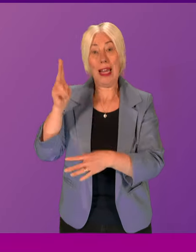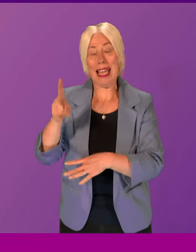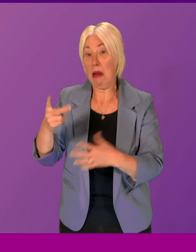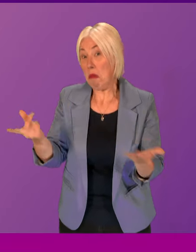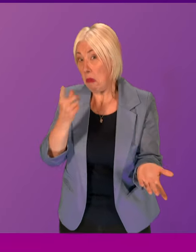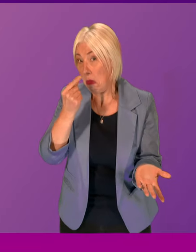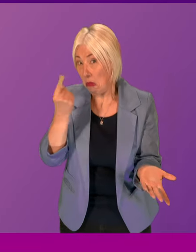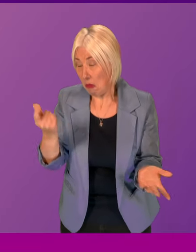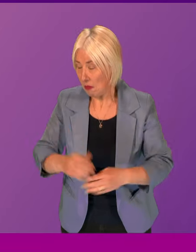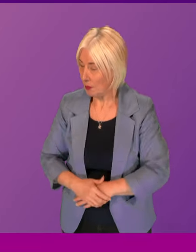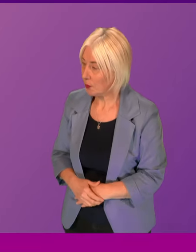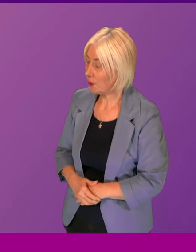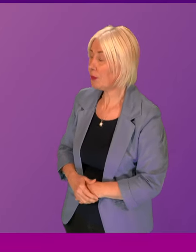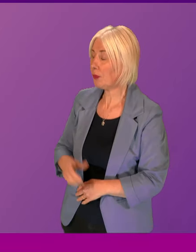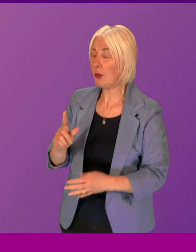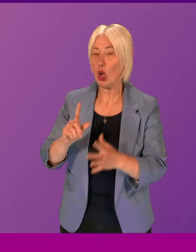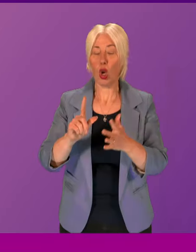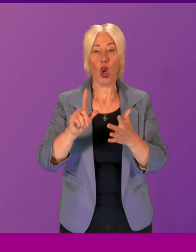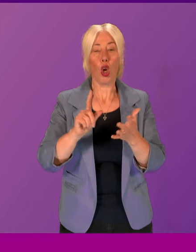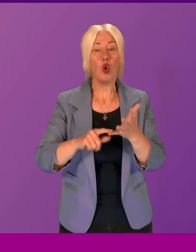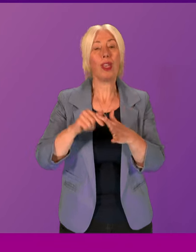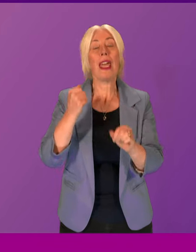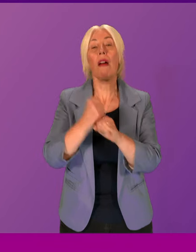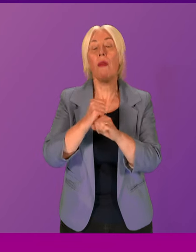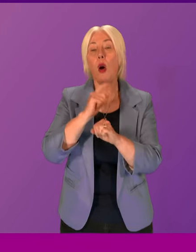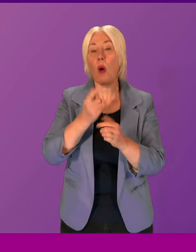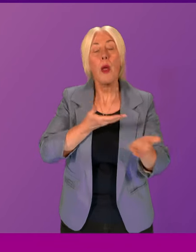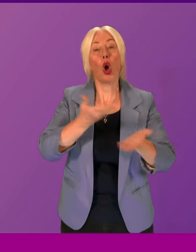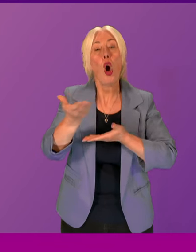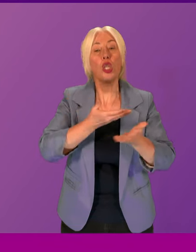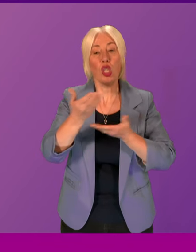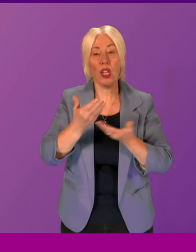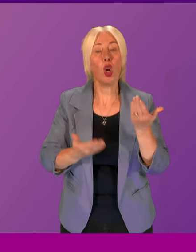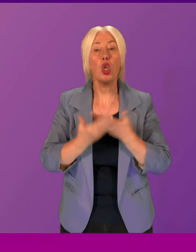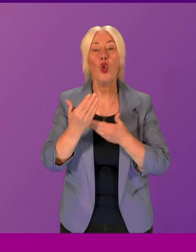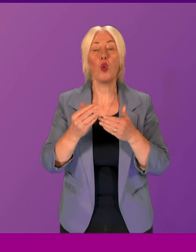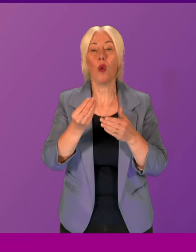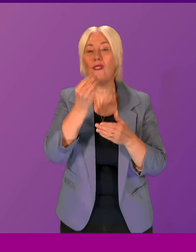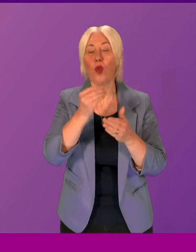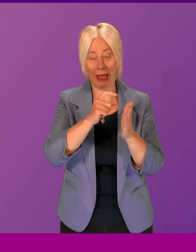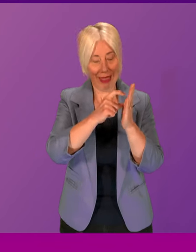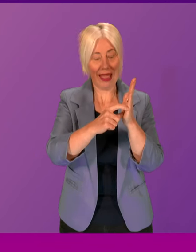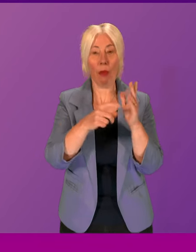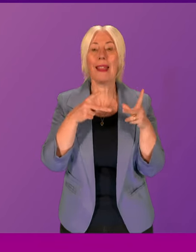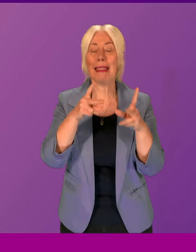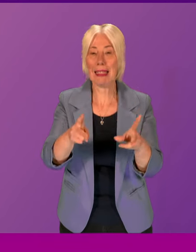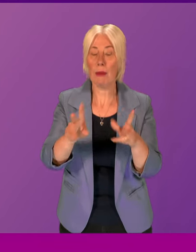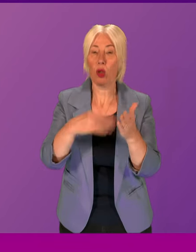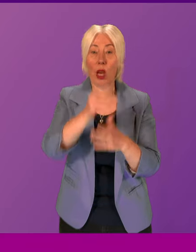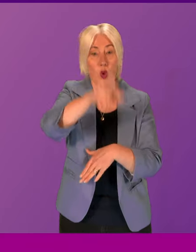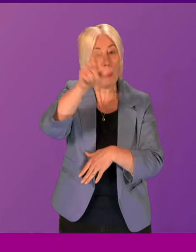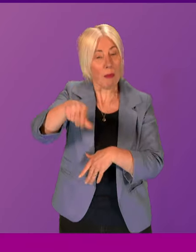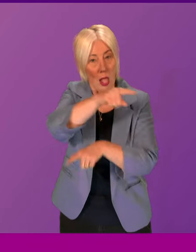Thank you, Presiding Officer. The UK Government will launch a consultation on a new food labelling scheme, which will ensure that consumers